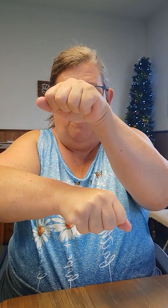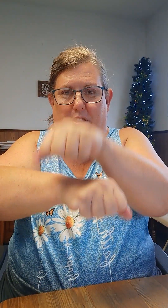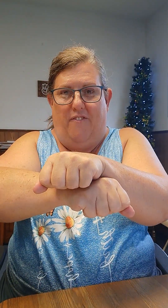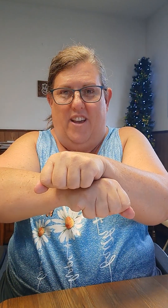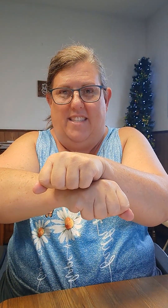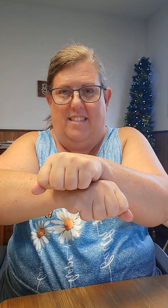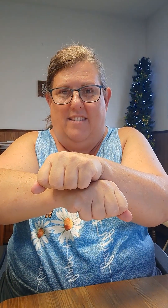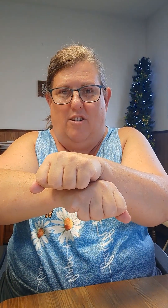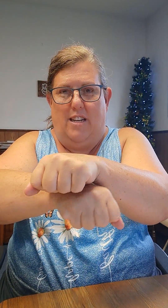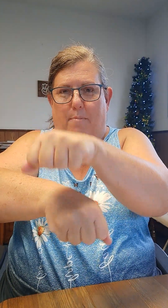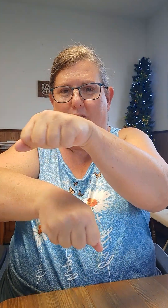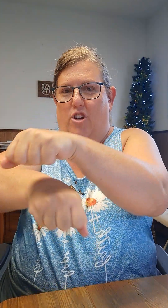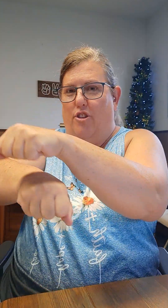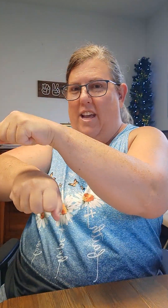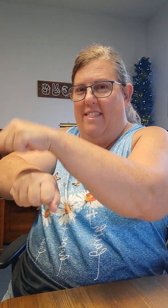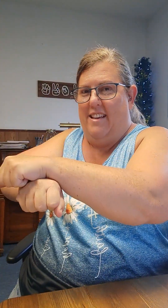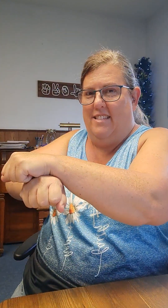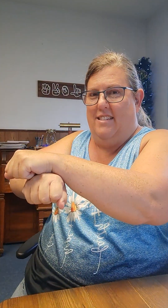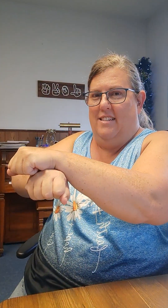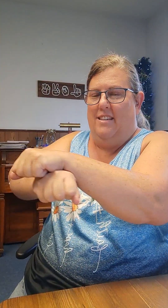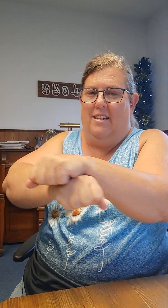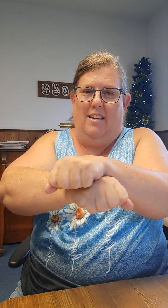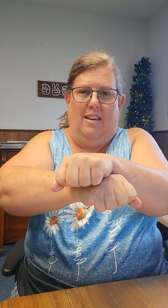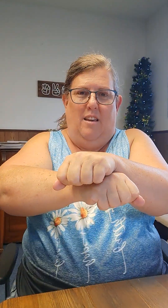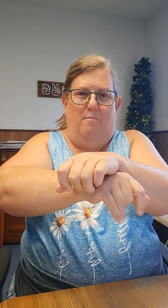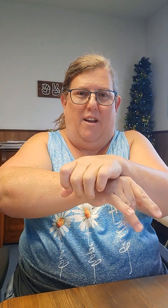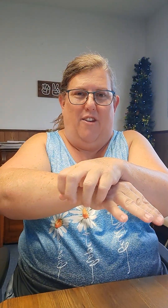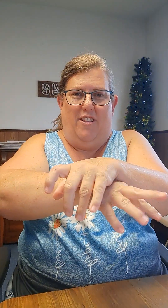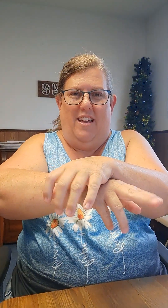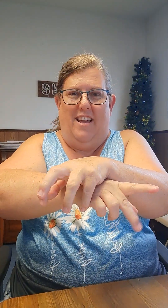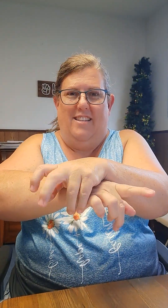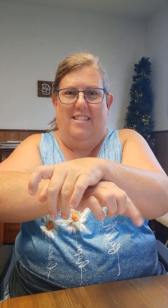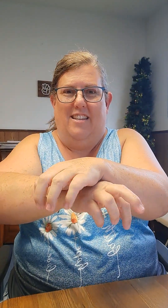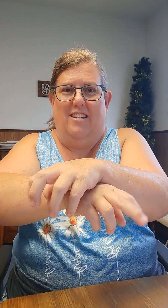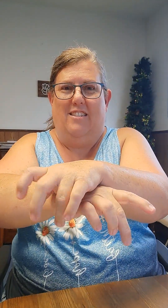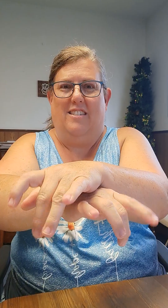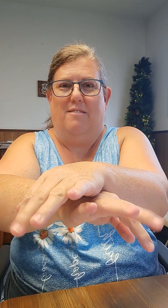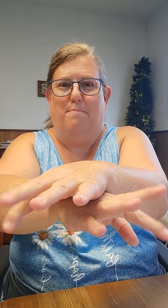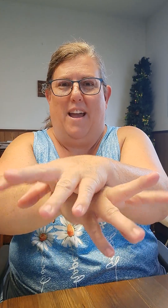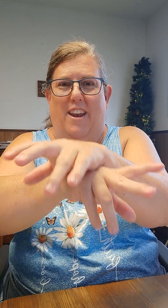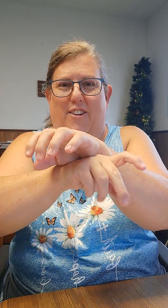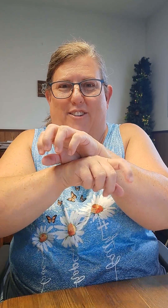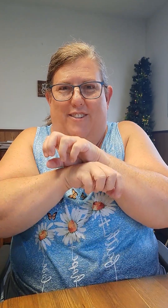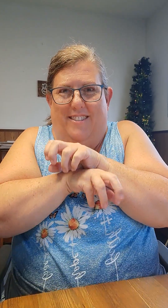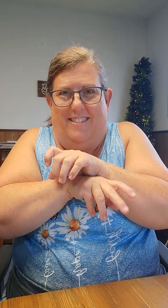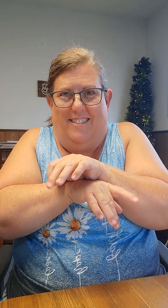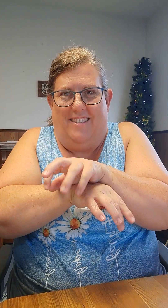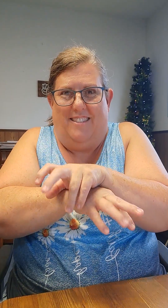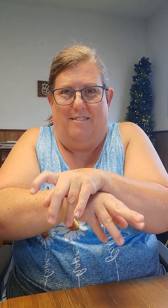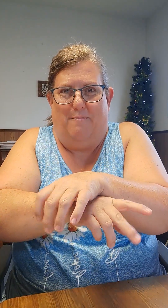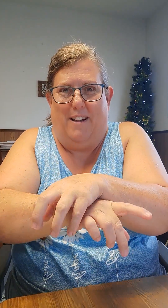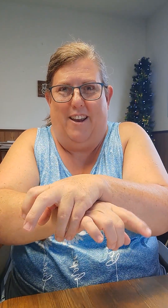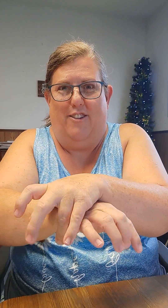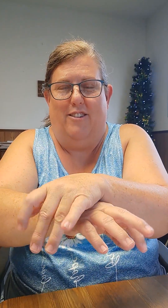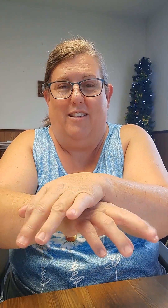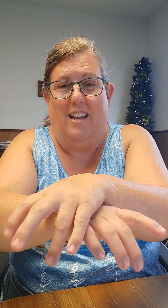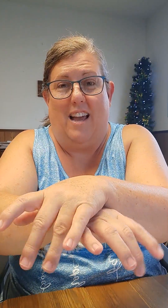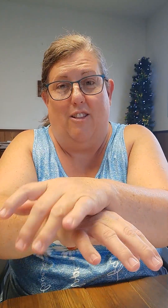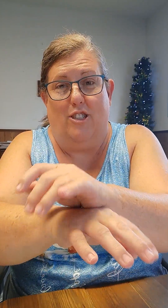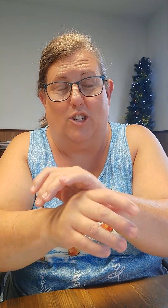So put the fists on top of each other like this. Bring out the legs and spider. Spider. That kind of looks